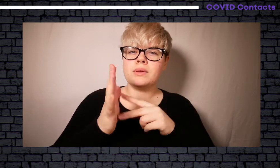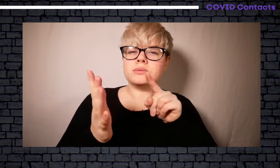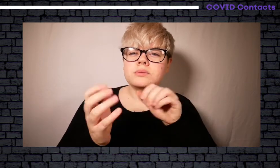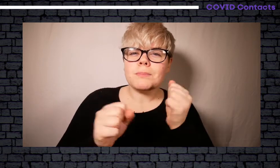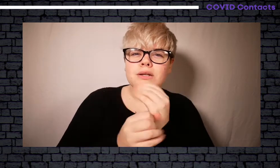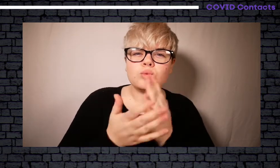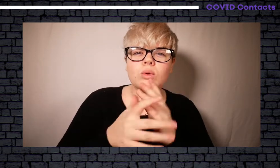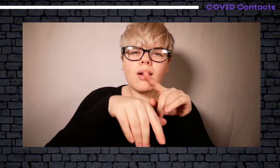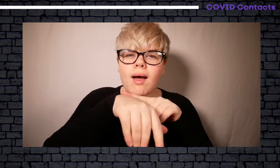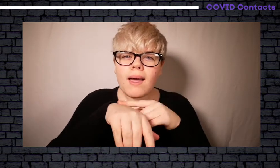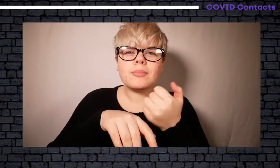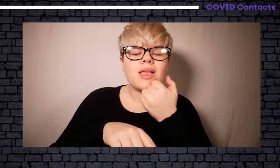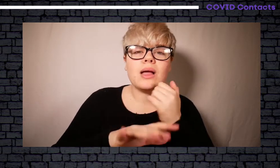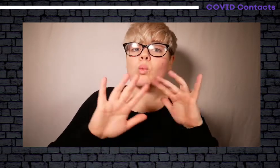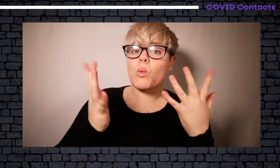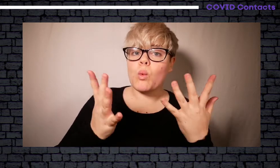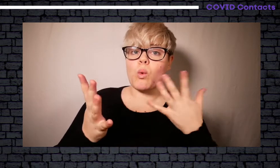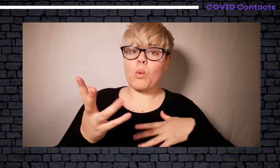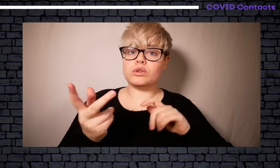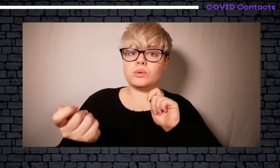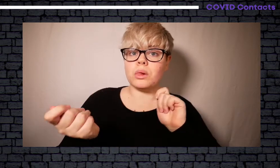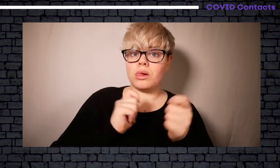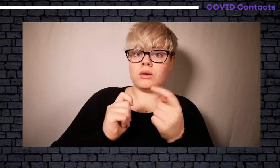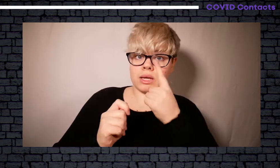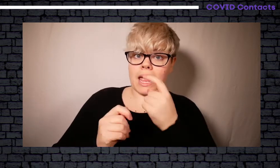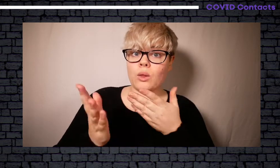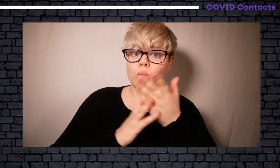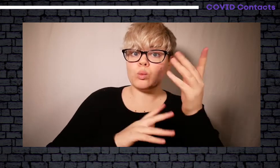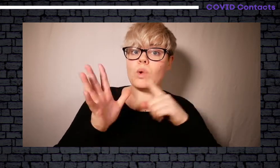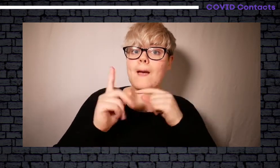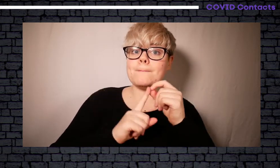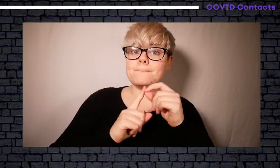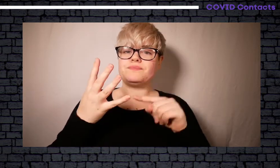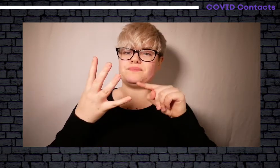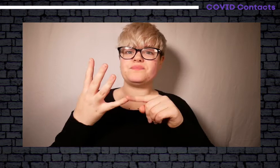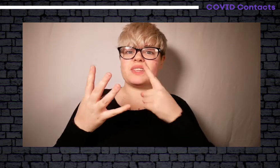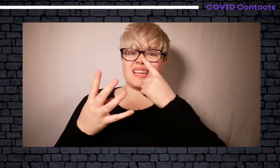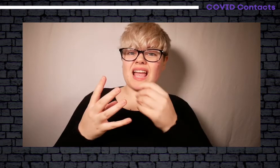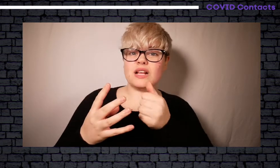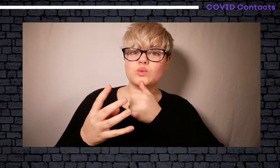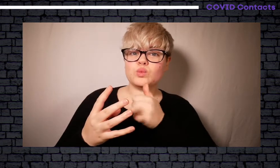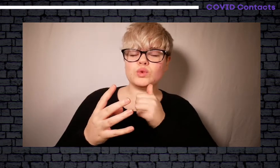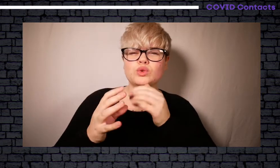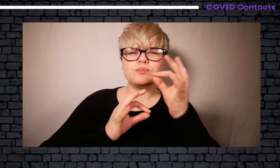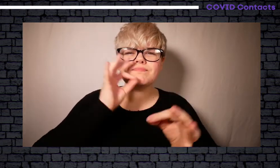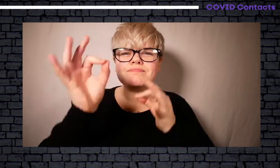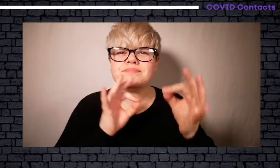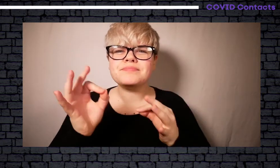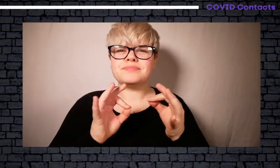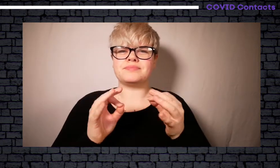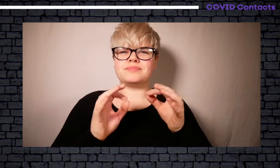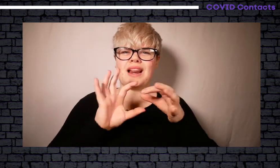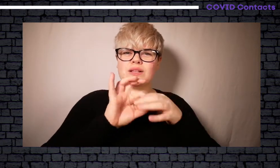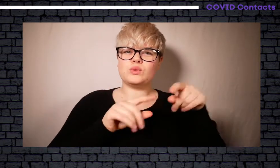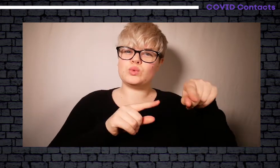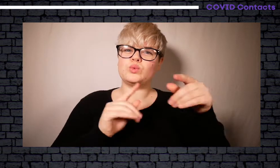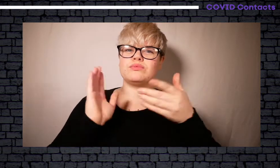also use the You can use your health